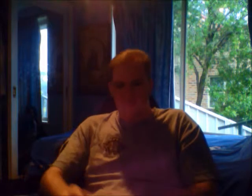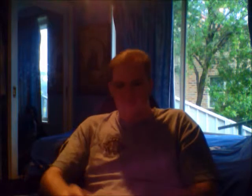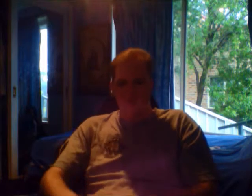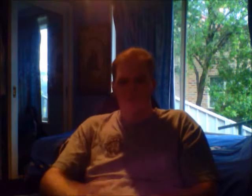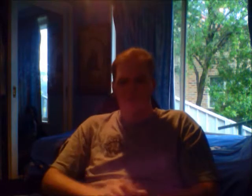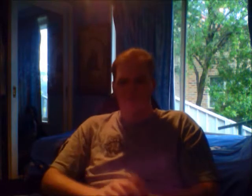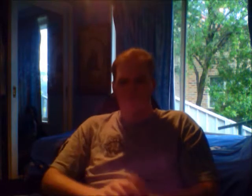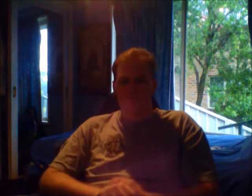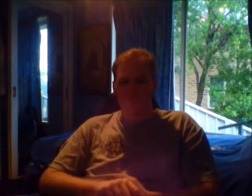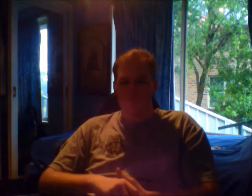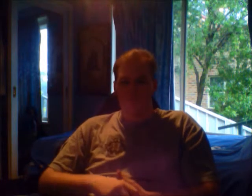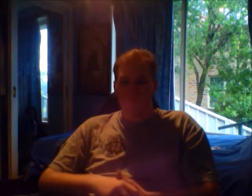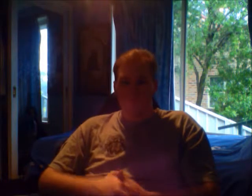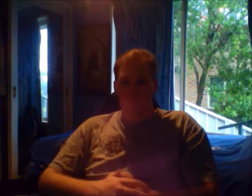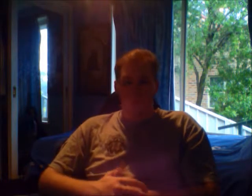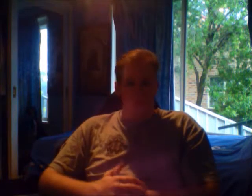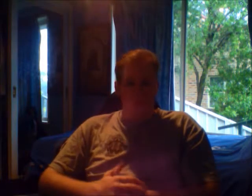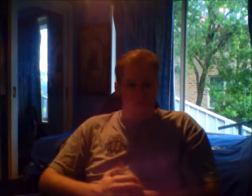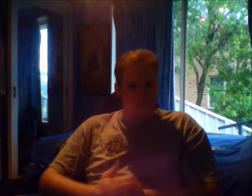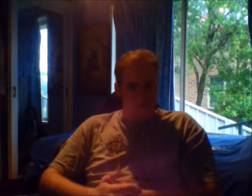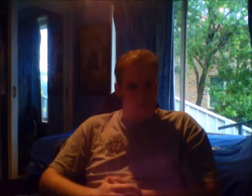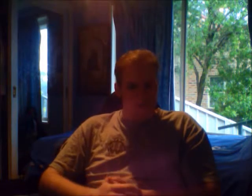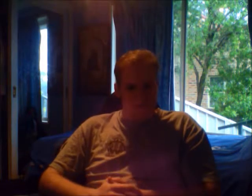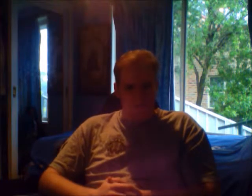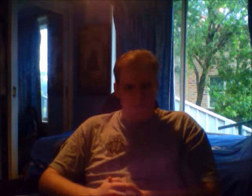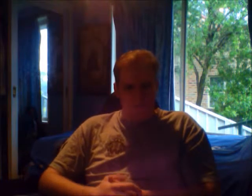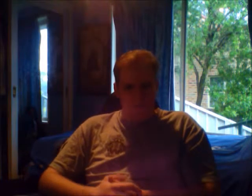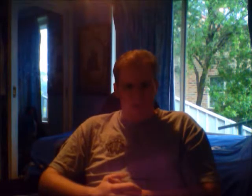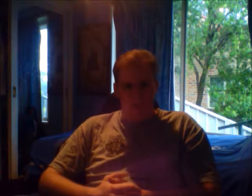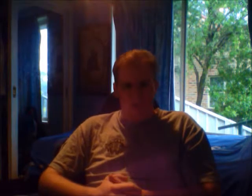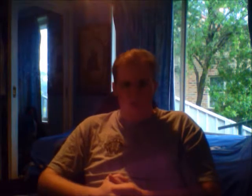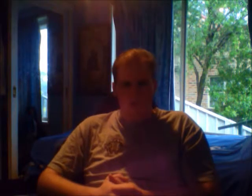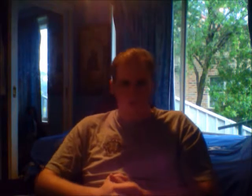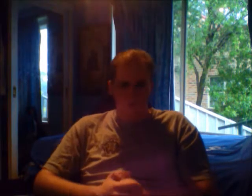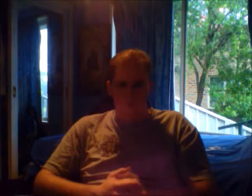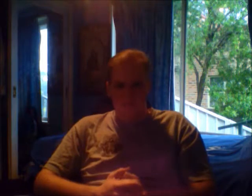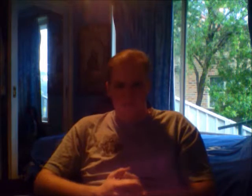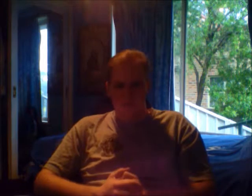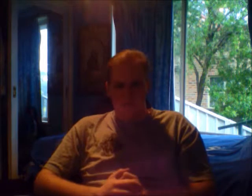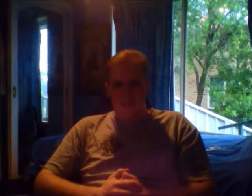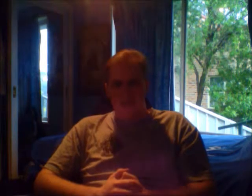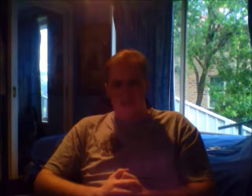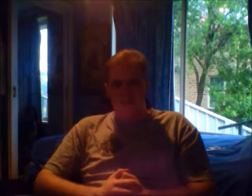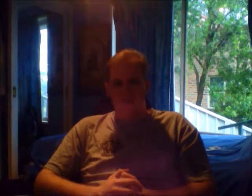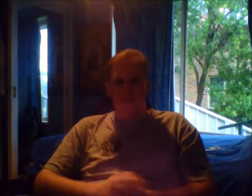first one. One of your own challenges coming back to bite you in the back, maybe?